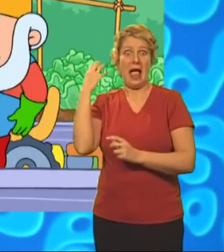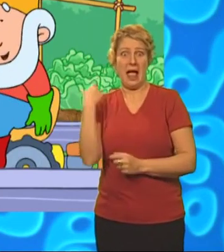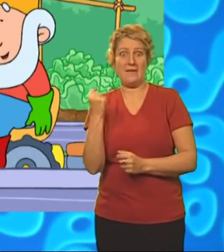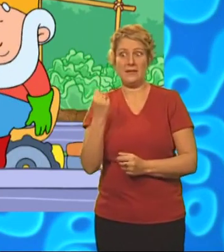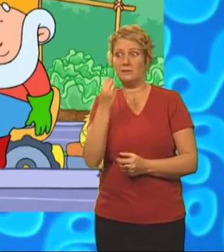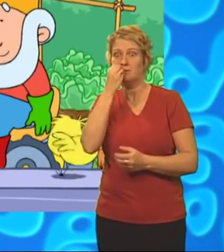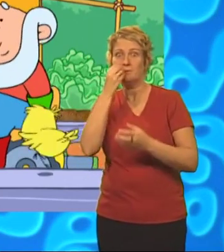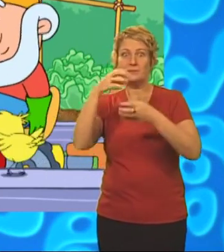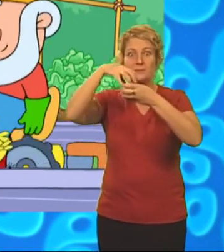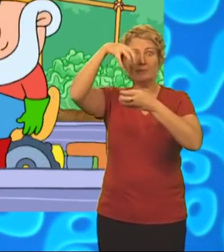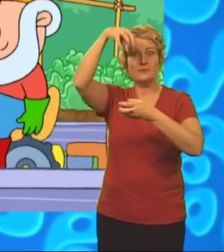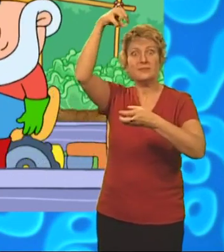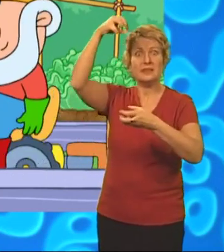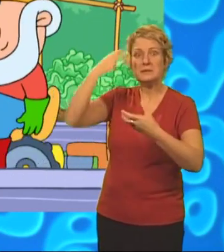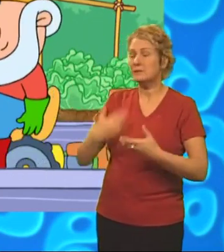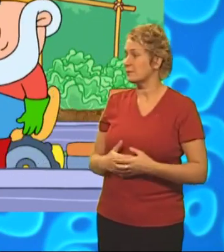has arrived yet.